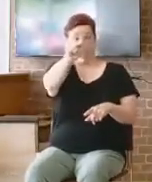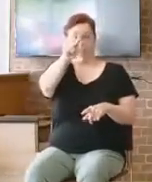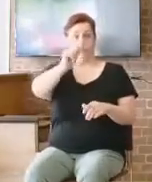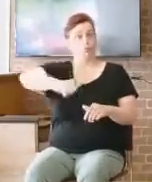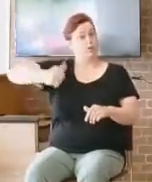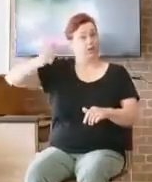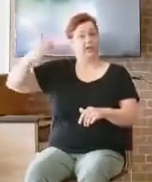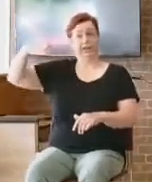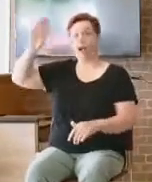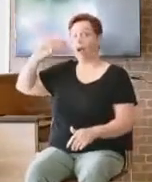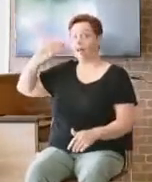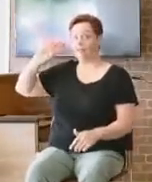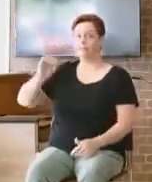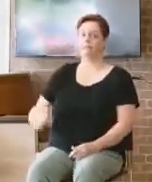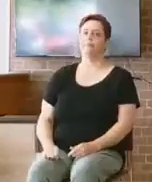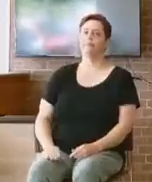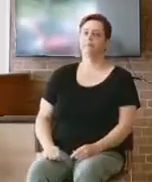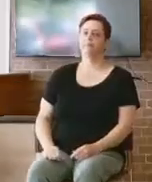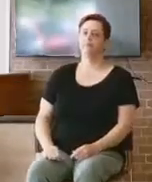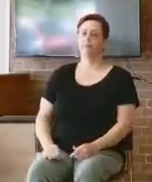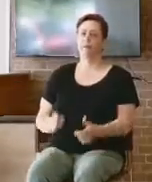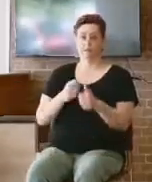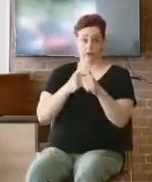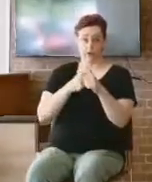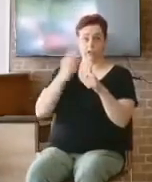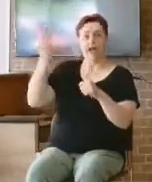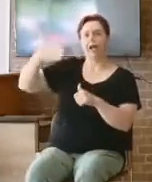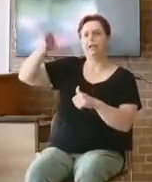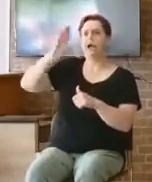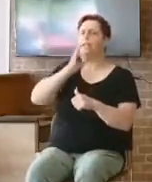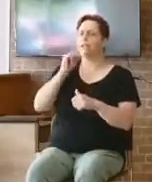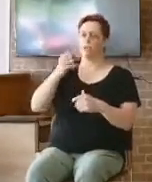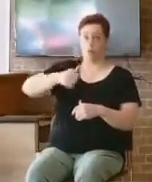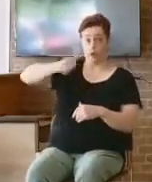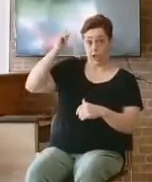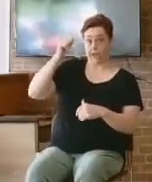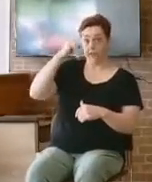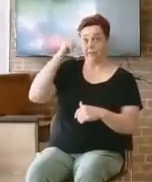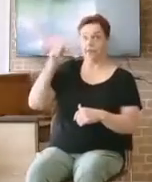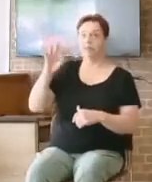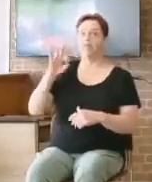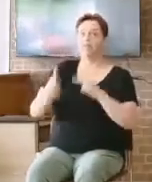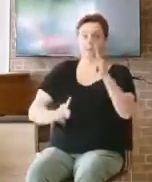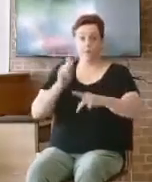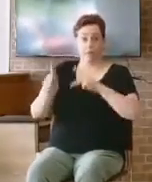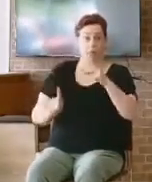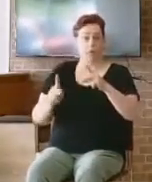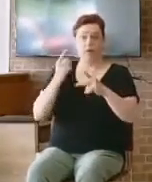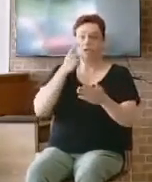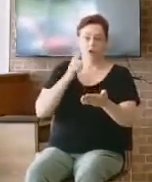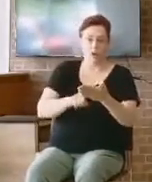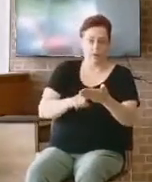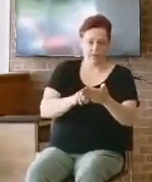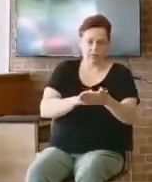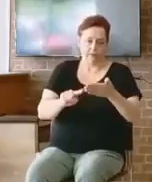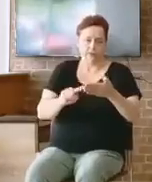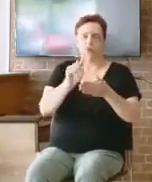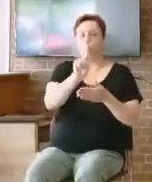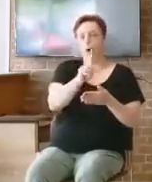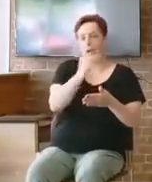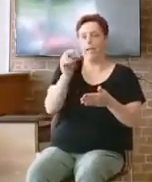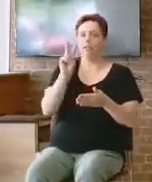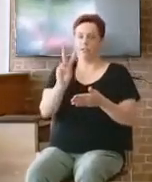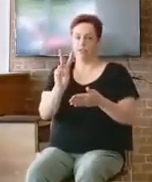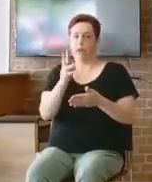I want to look at the first thing. God is rejected because of people. Look at the verses 1 and 2. And it came to pass when Samuel was